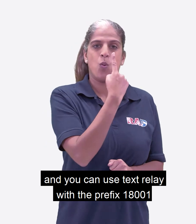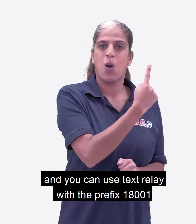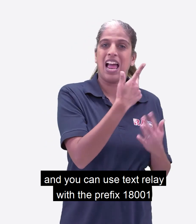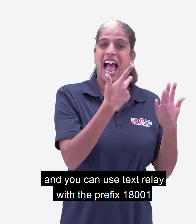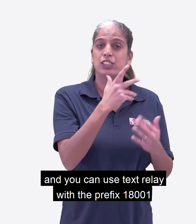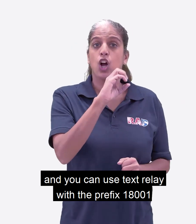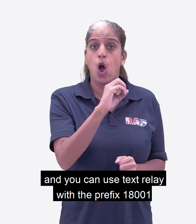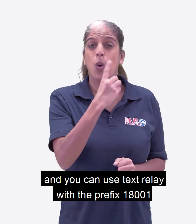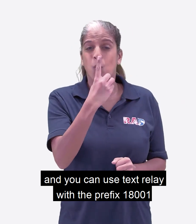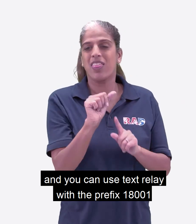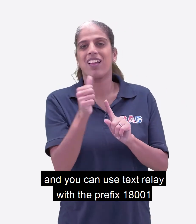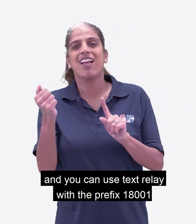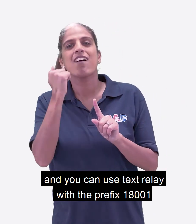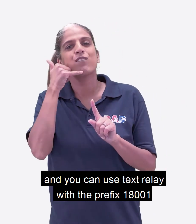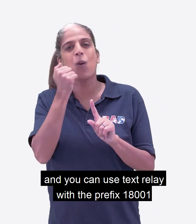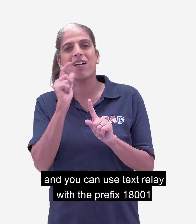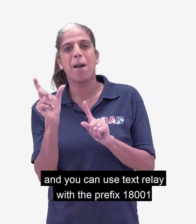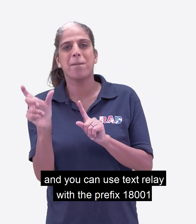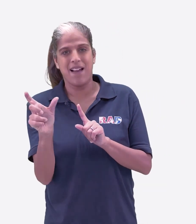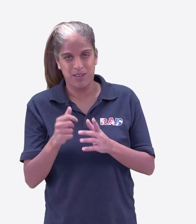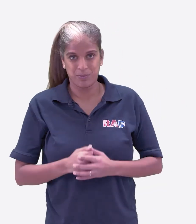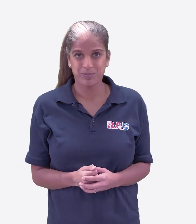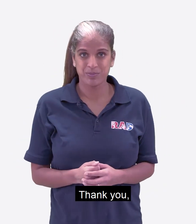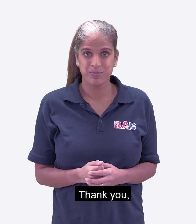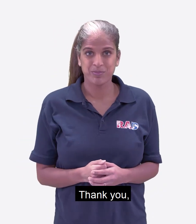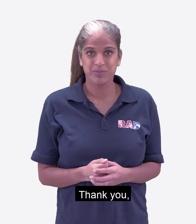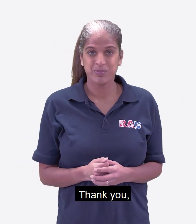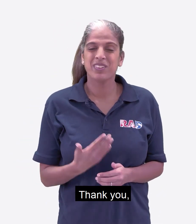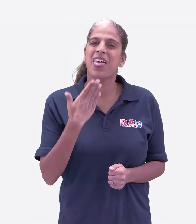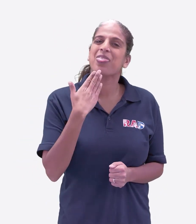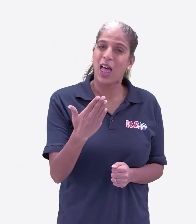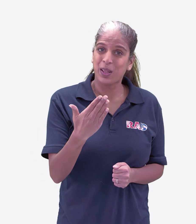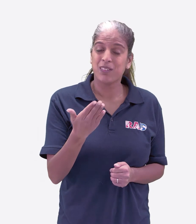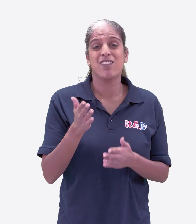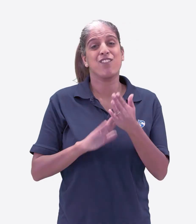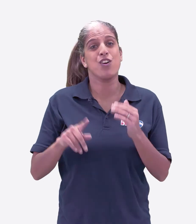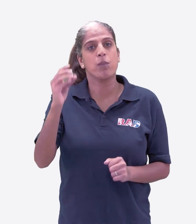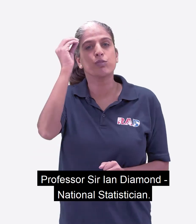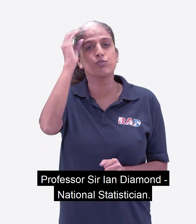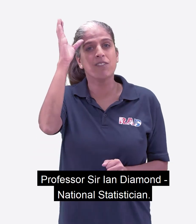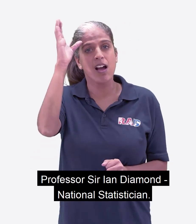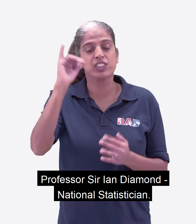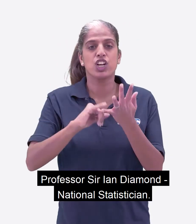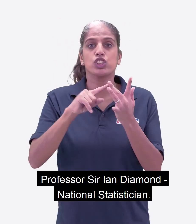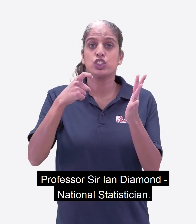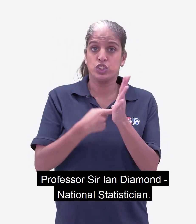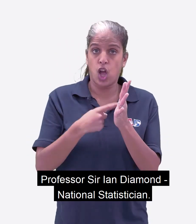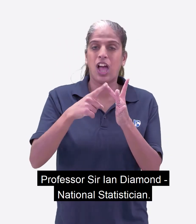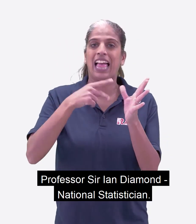prefix 18001 Thank you Professor Sir Ian Diamond